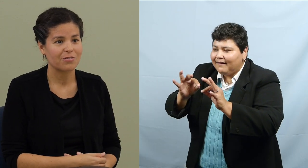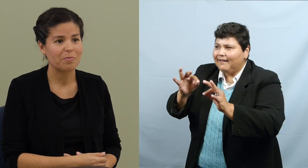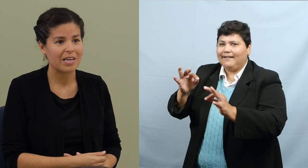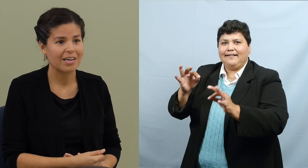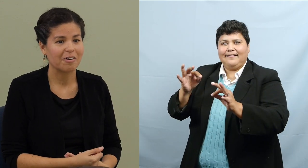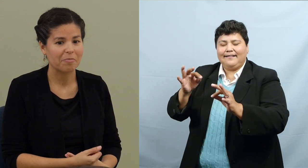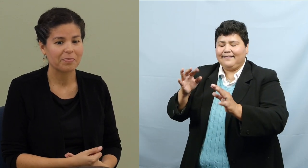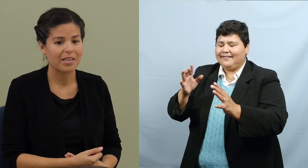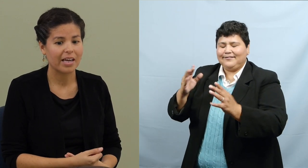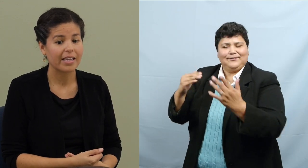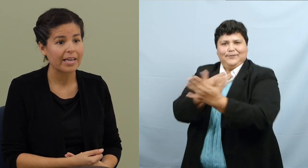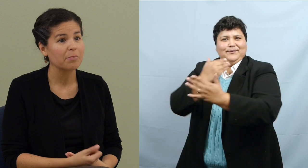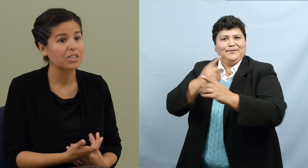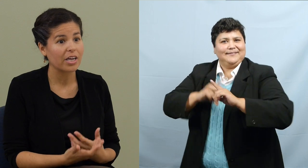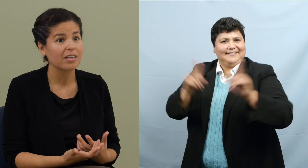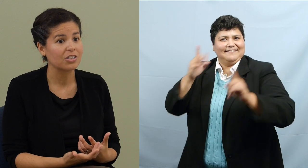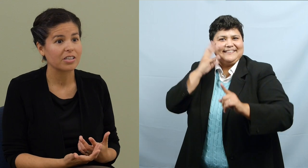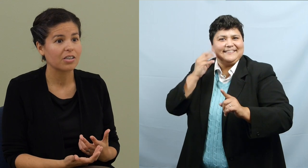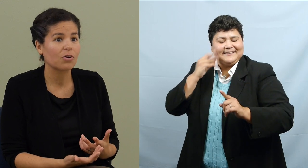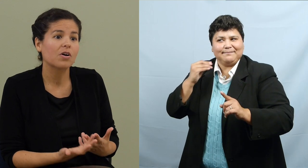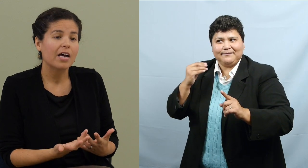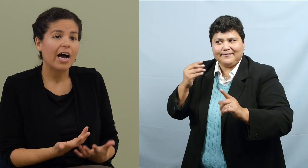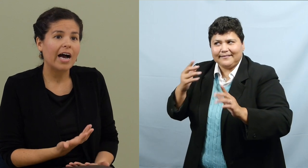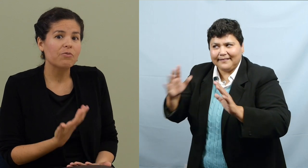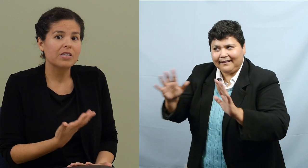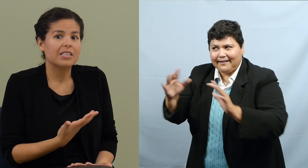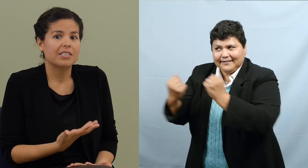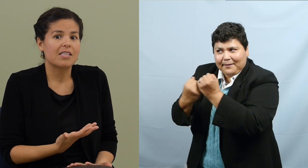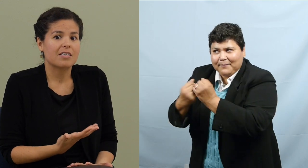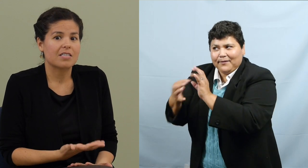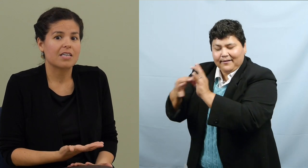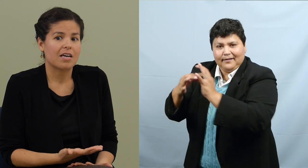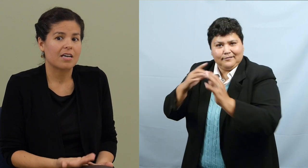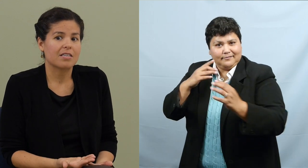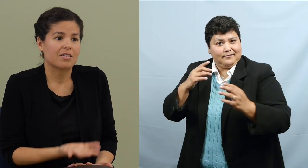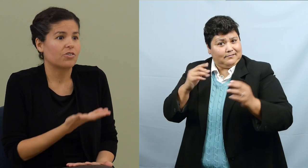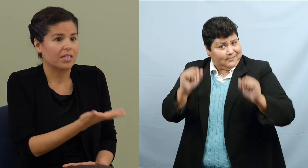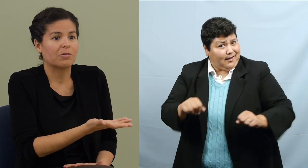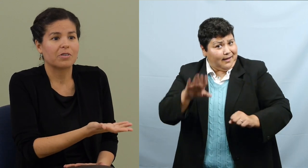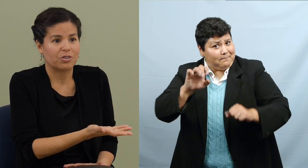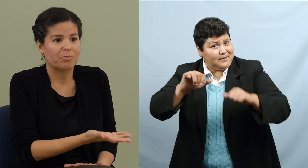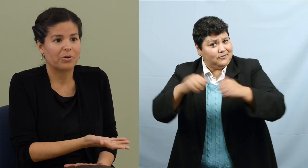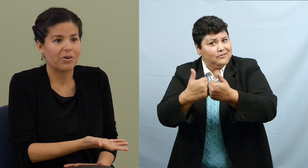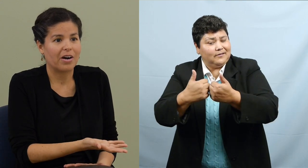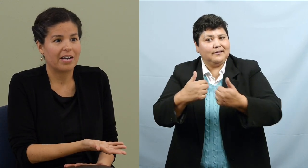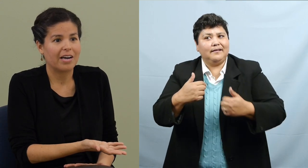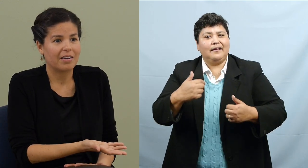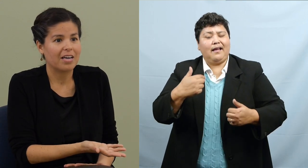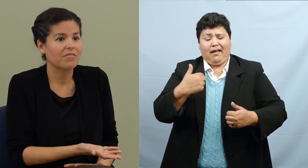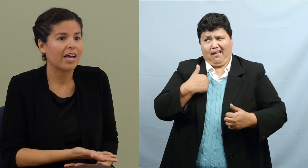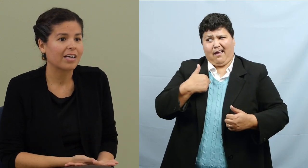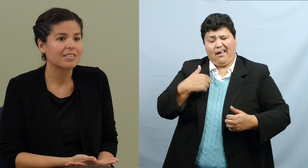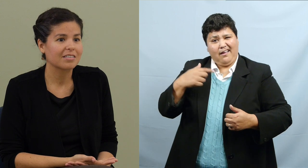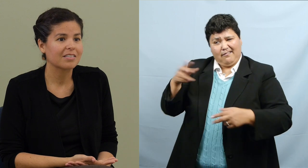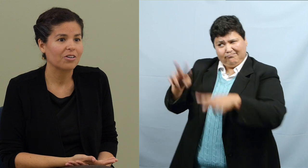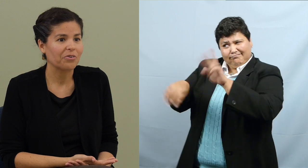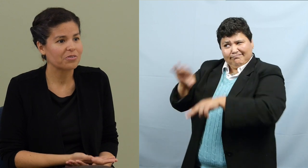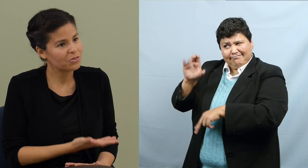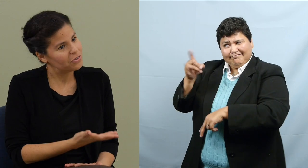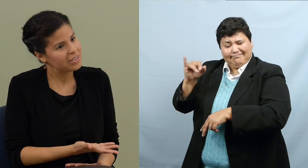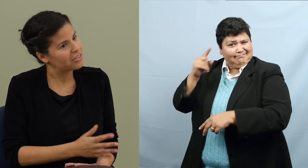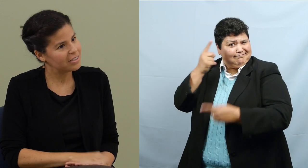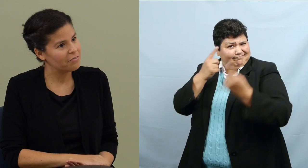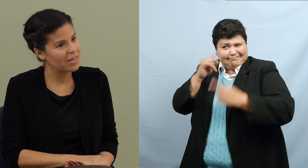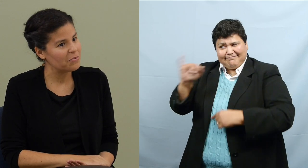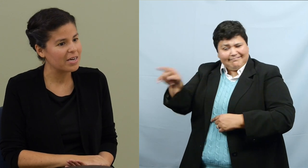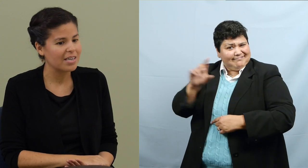experience for me. Um, and that can be challenging, you know, I really see the CDI as a trilingual interpreter. I, I, I even asked, you know,